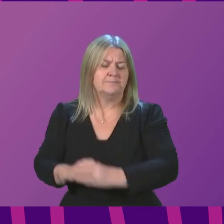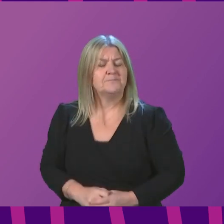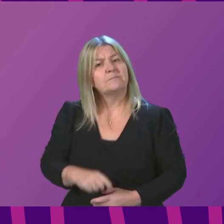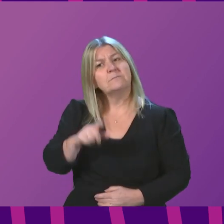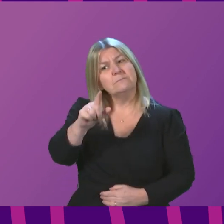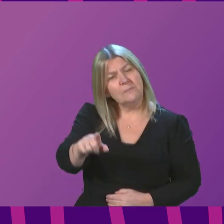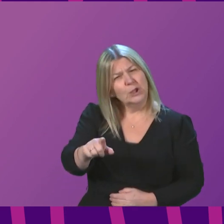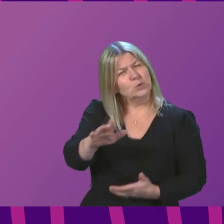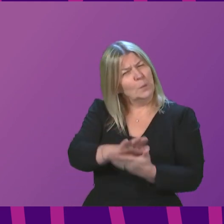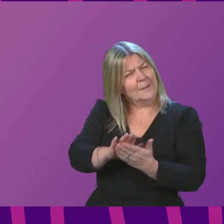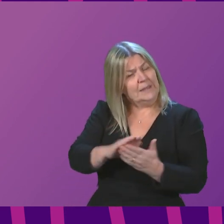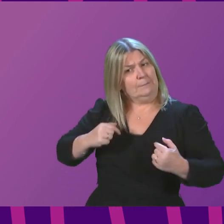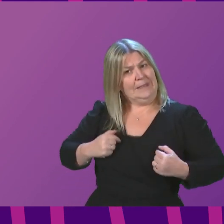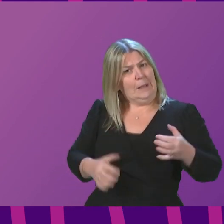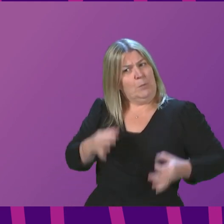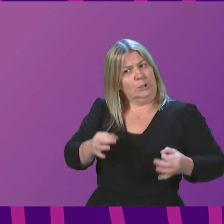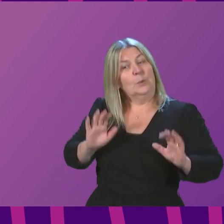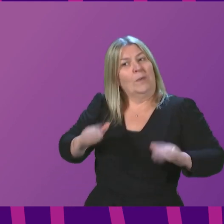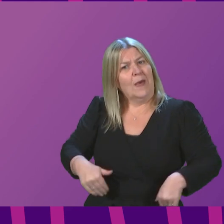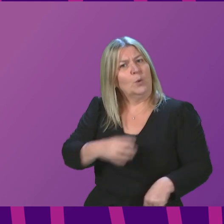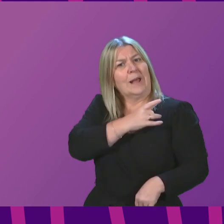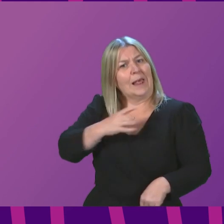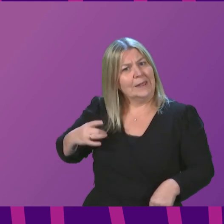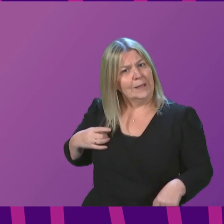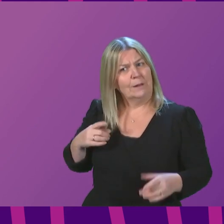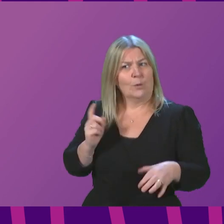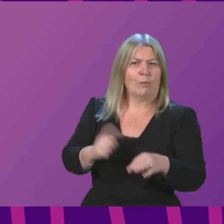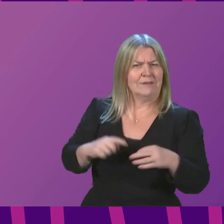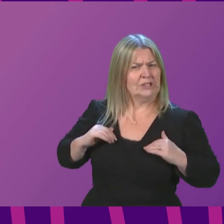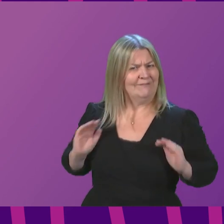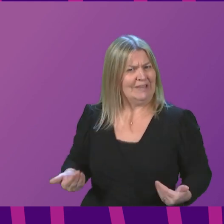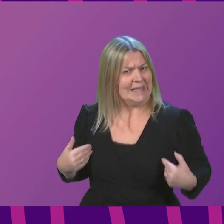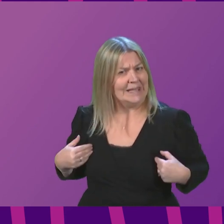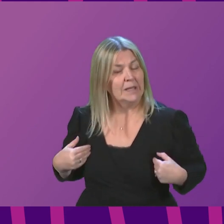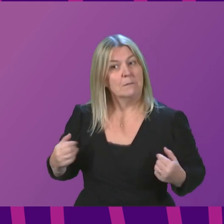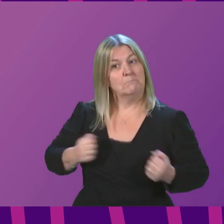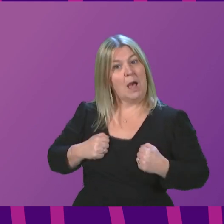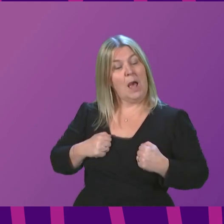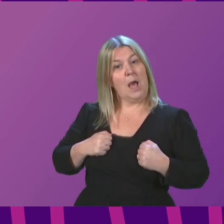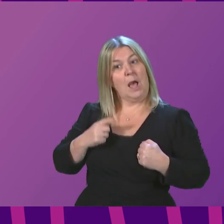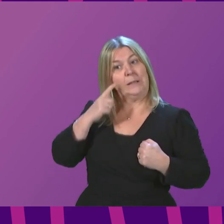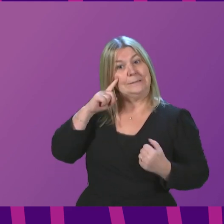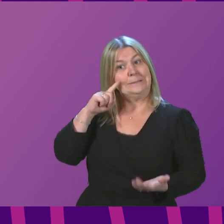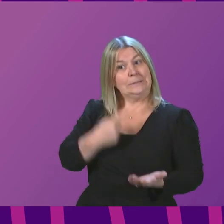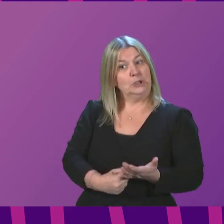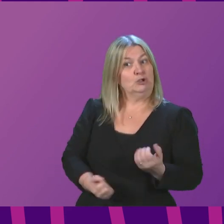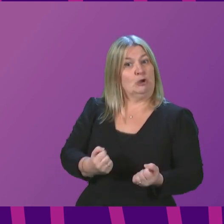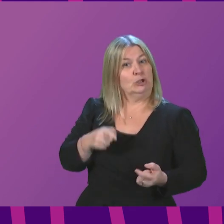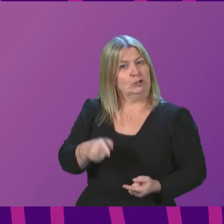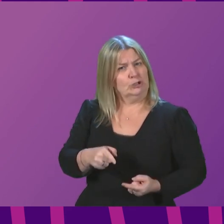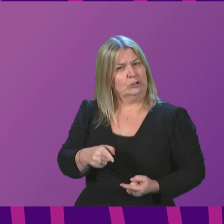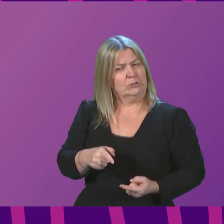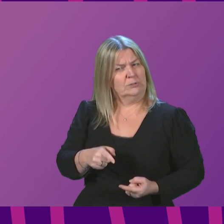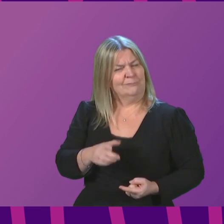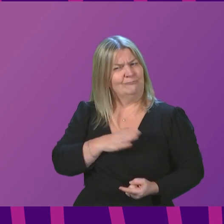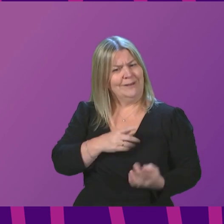Bailey is suggesting that I, as a politician with no clinical qualifications, should somehow substitute my judgment on eligibility for that of the four chief medical